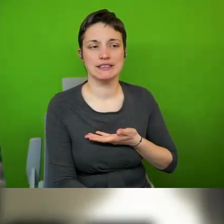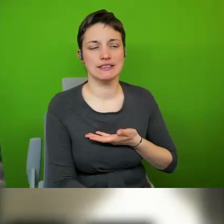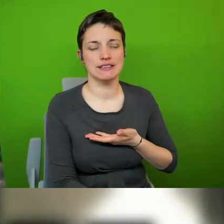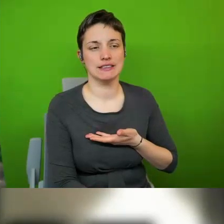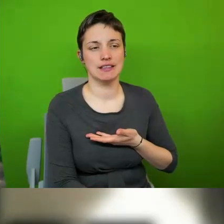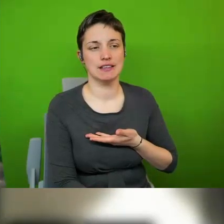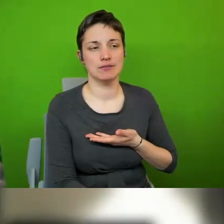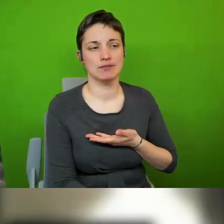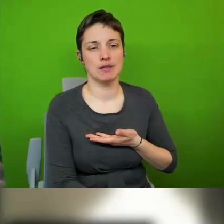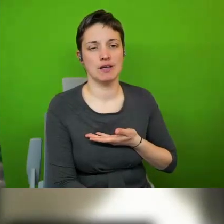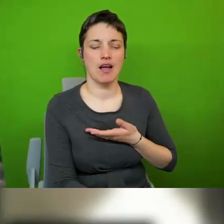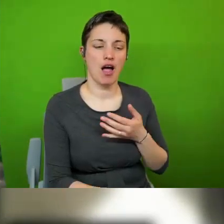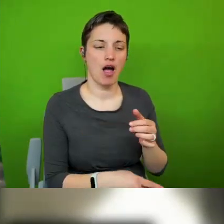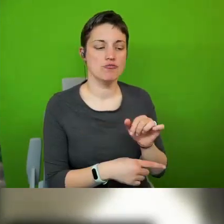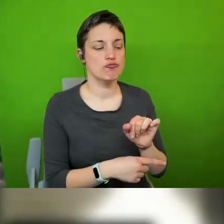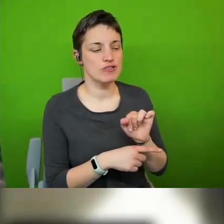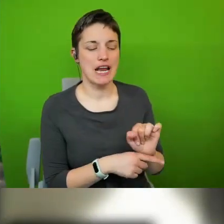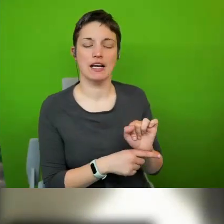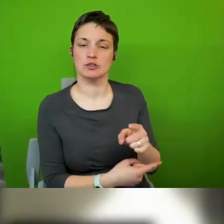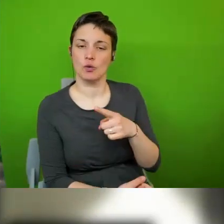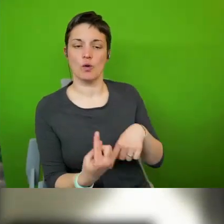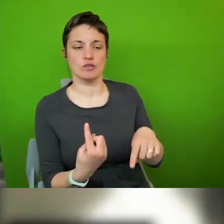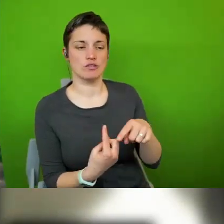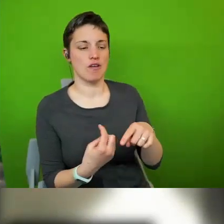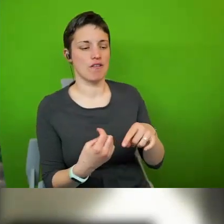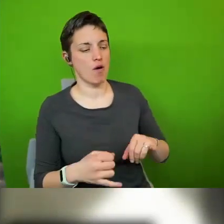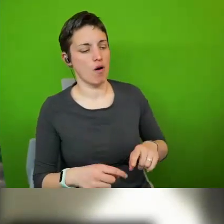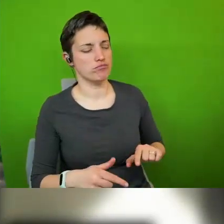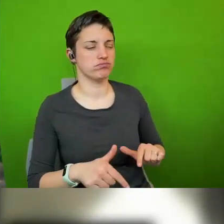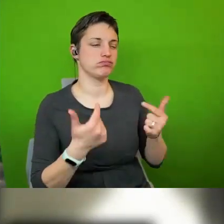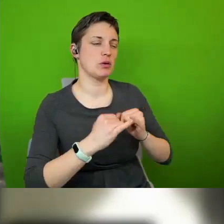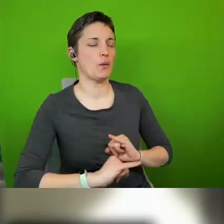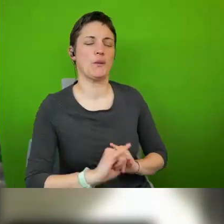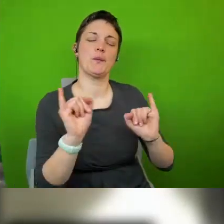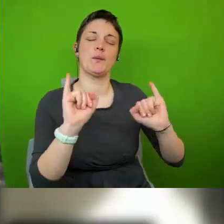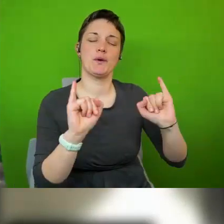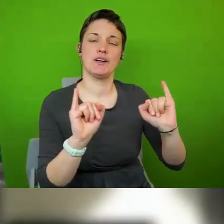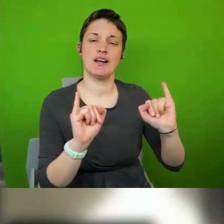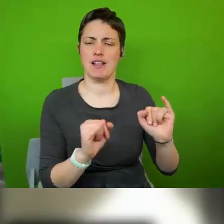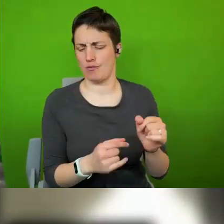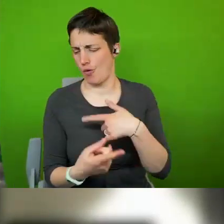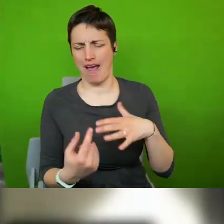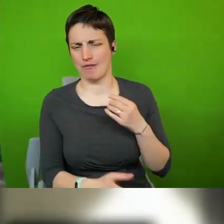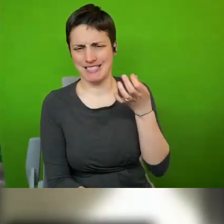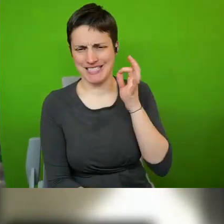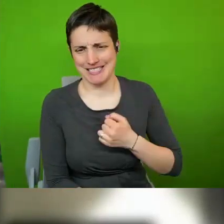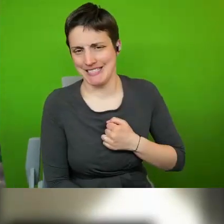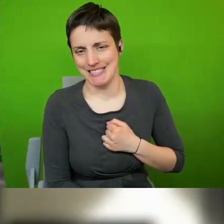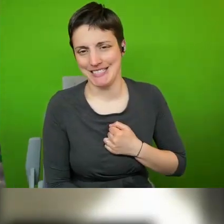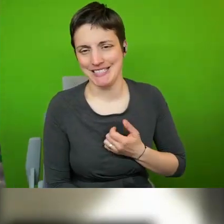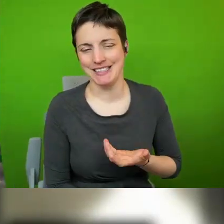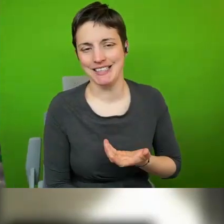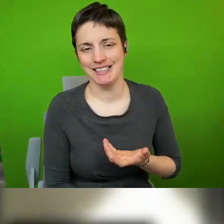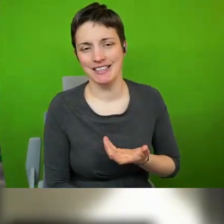a protective force against the most severe human rights abuses that we do not have in our city or that